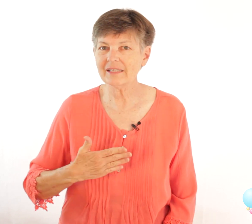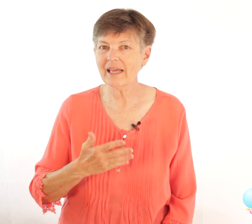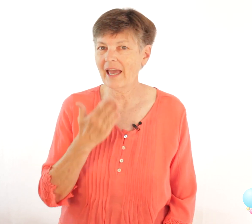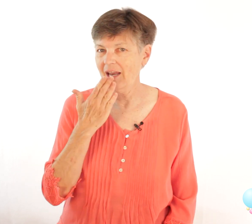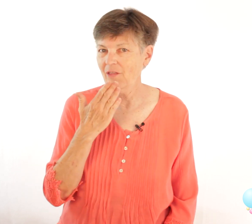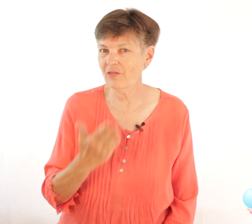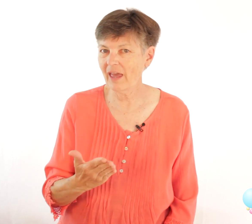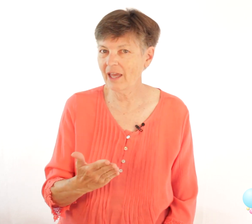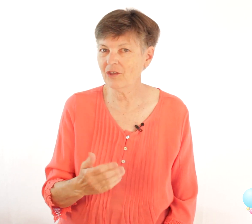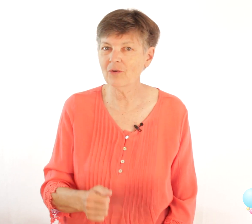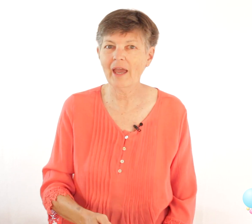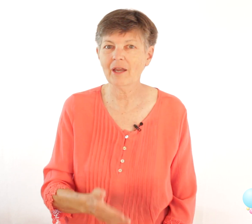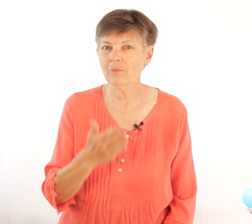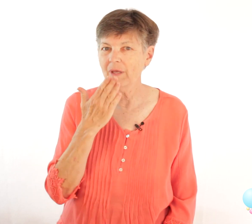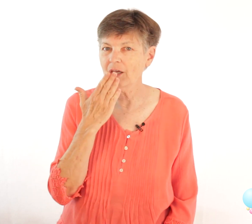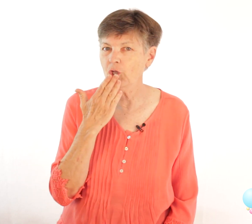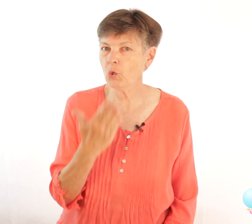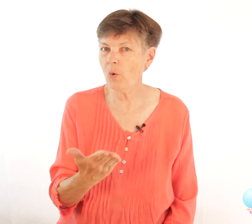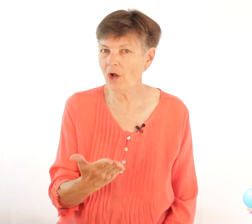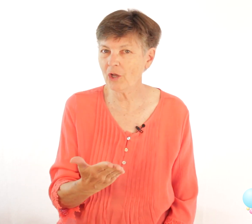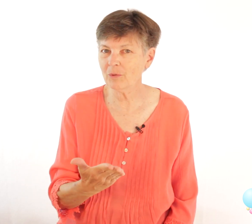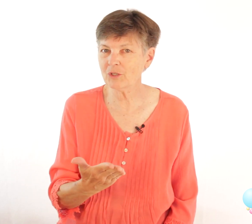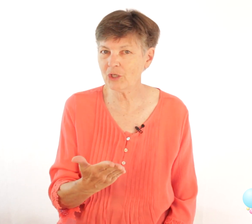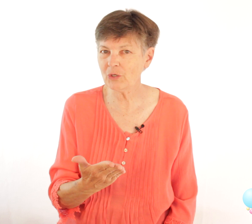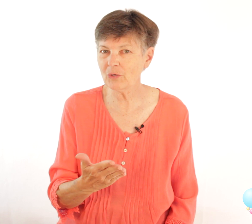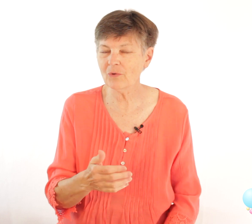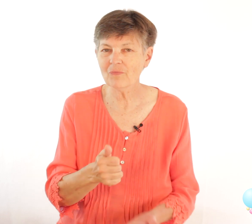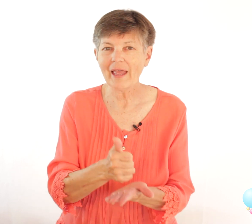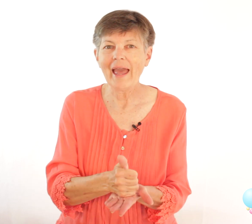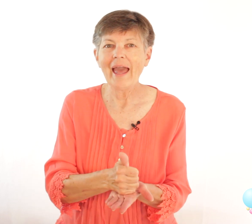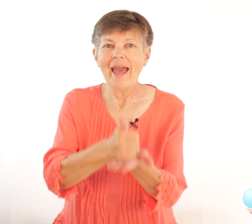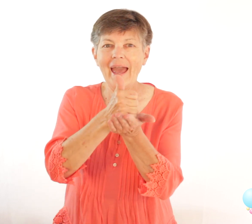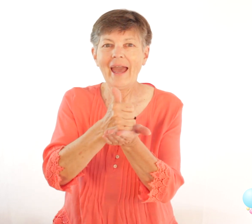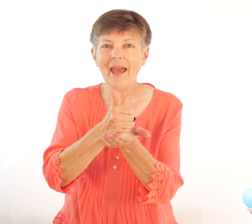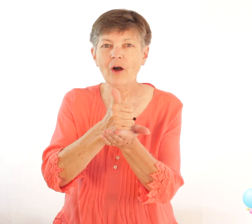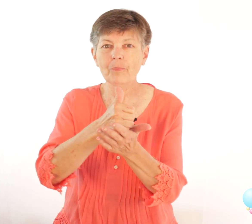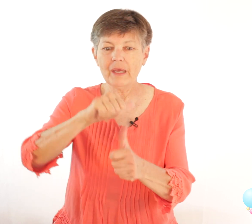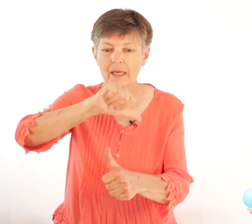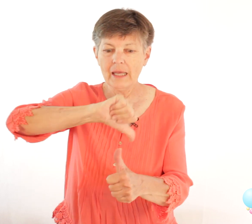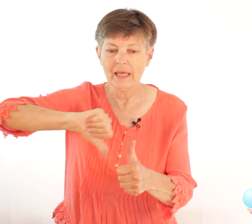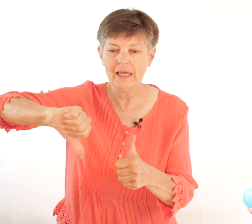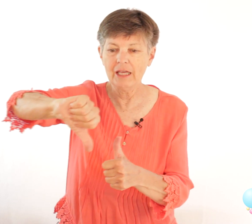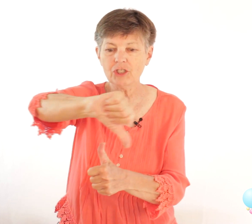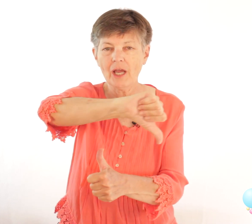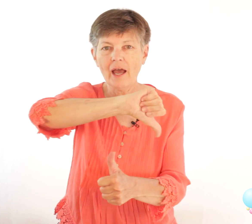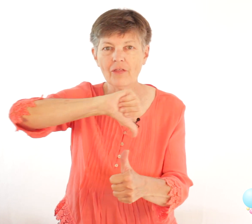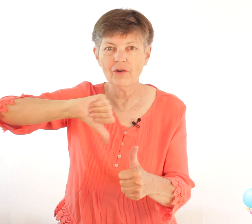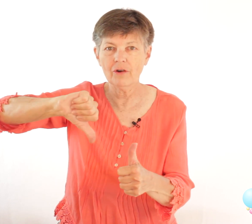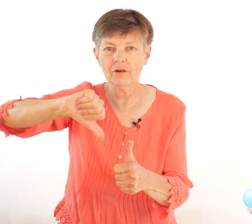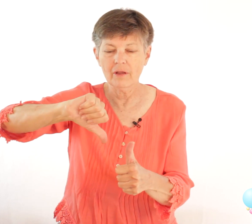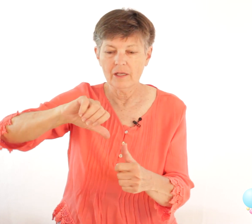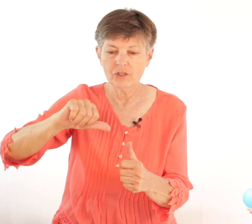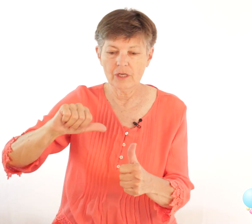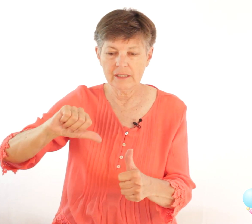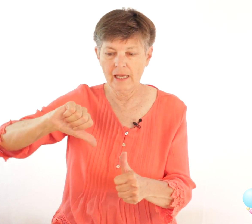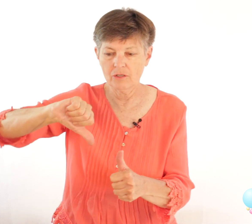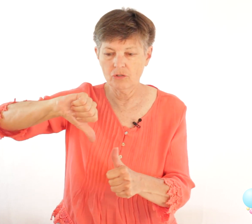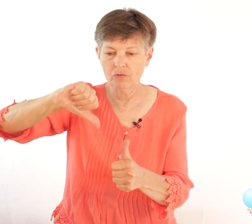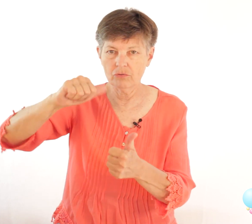and a thank you and a big you're welcome to helping each other so you can take two